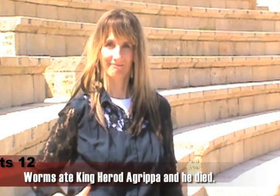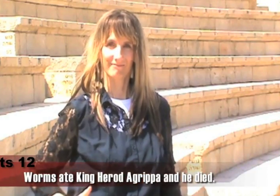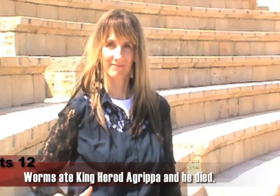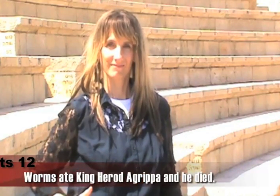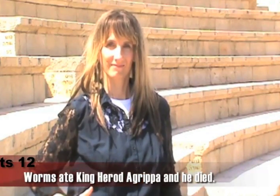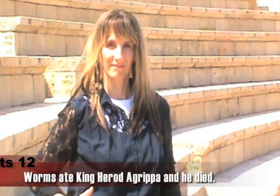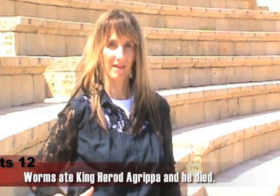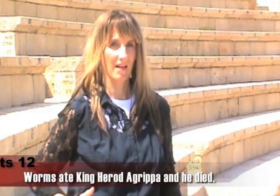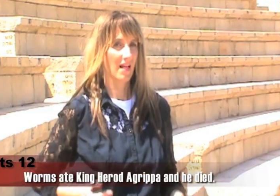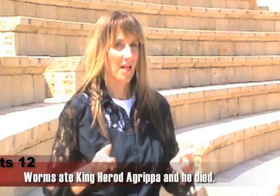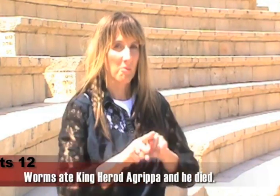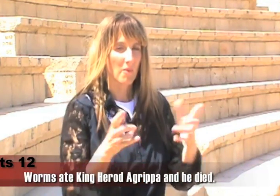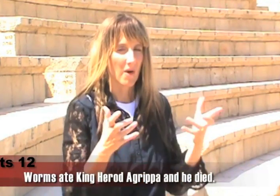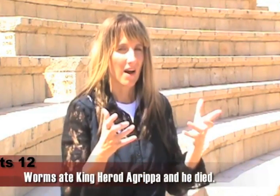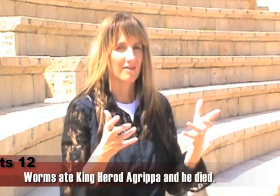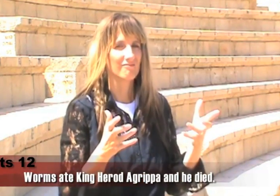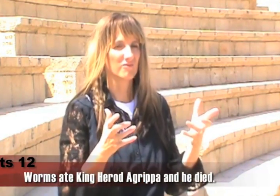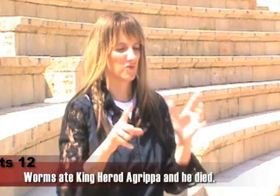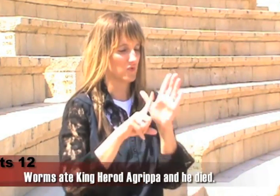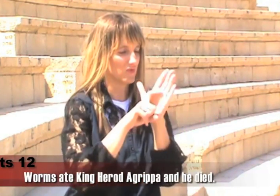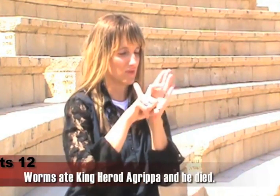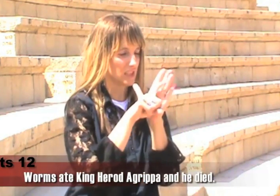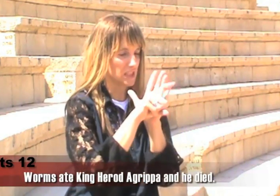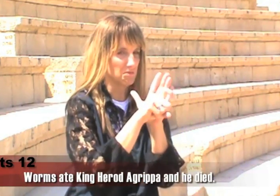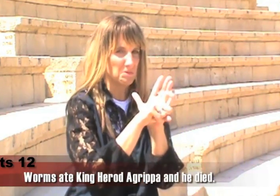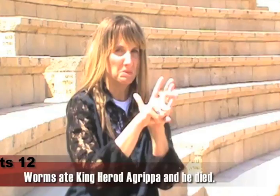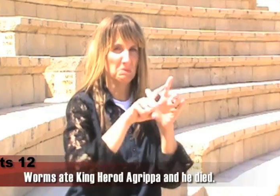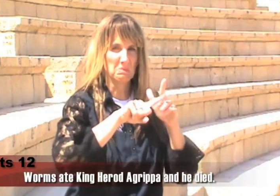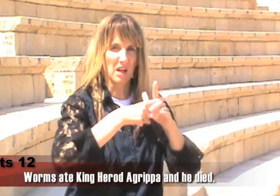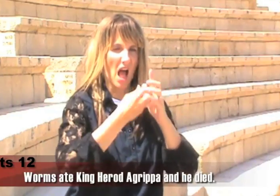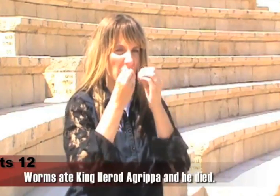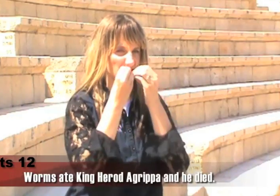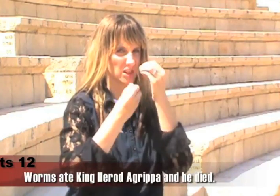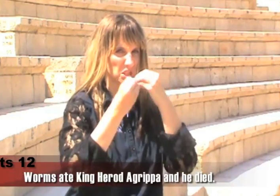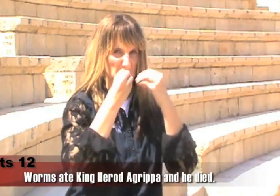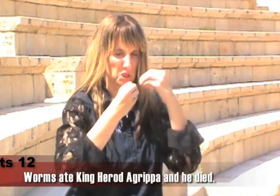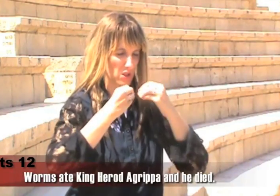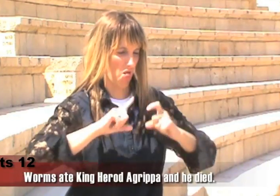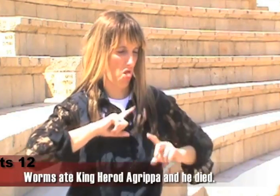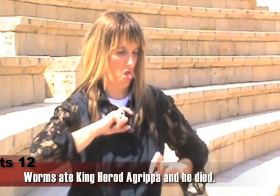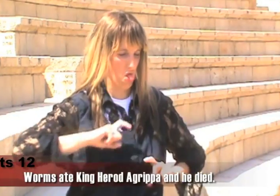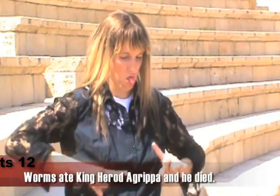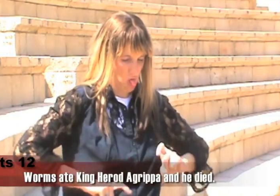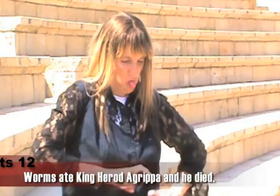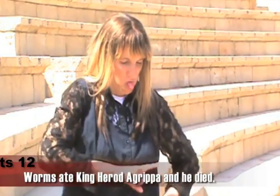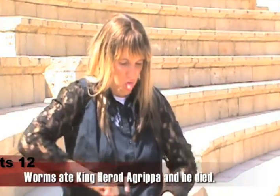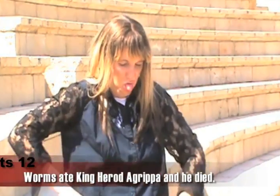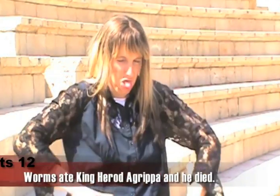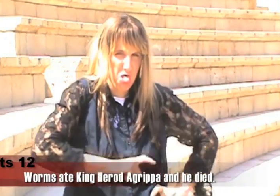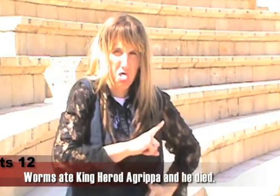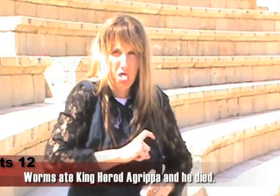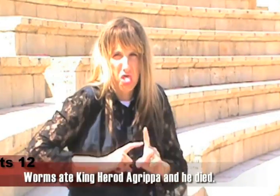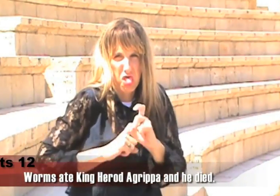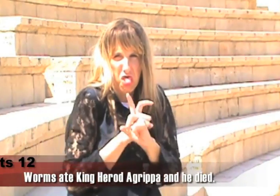that King Herod Agrippa was struck with worms. And the worms began to eat him all over his body.